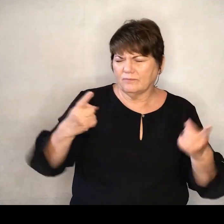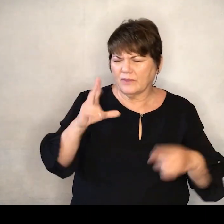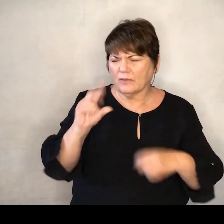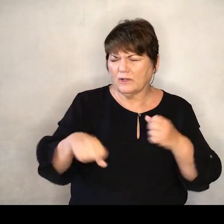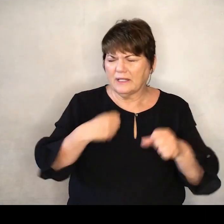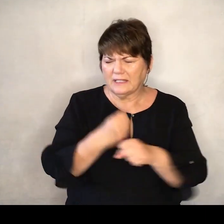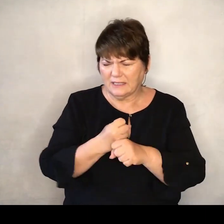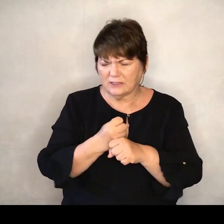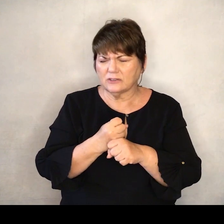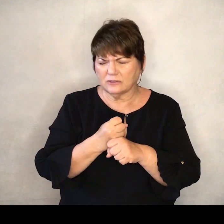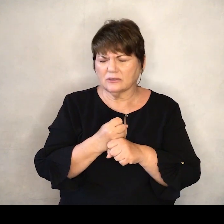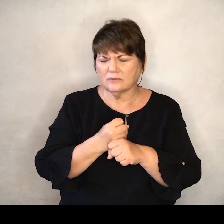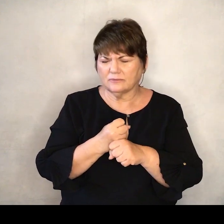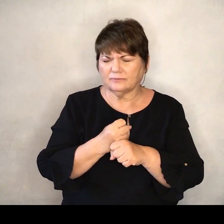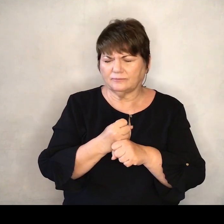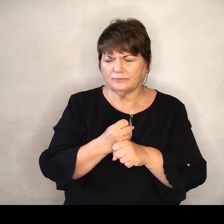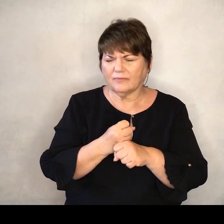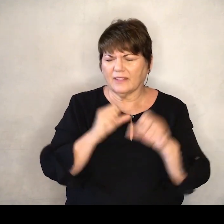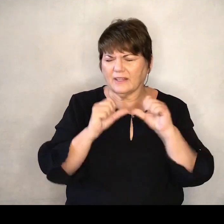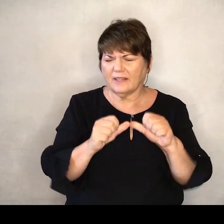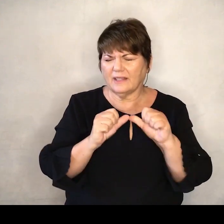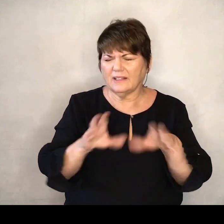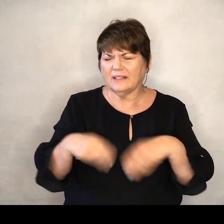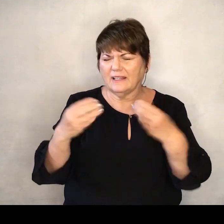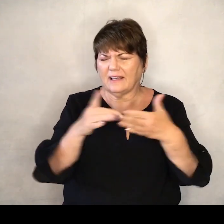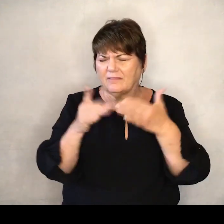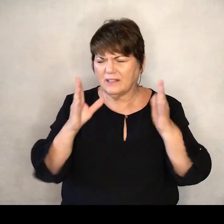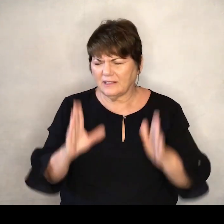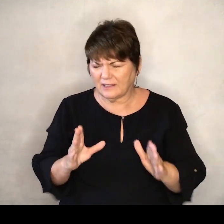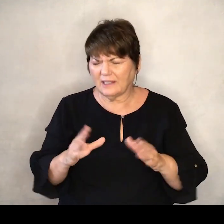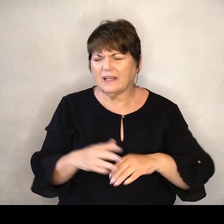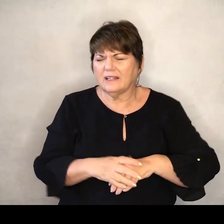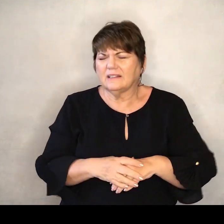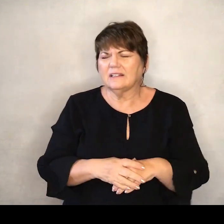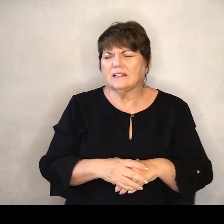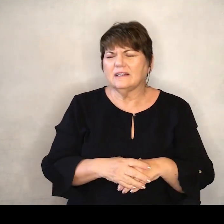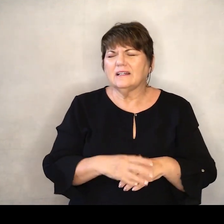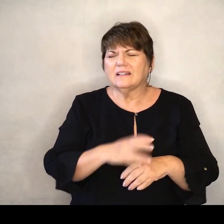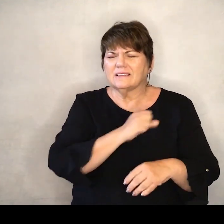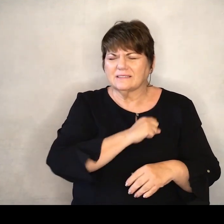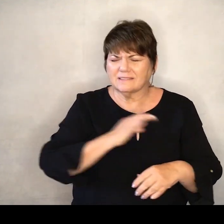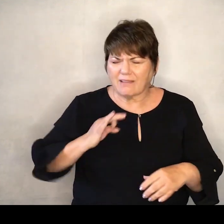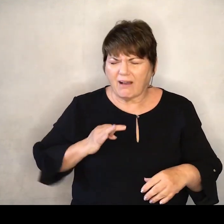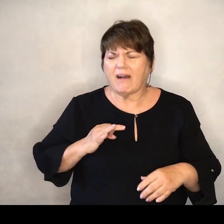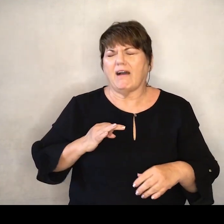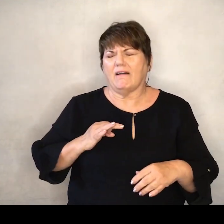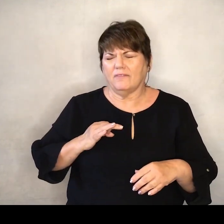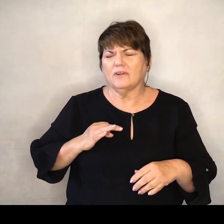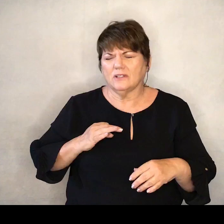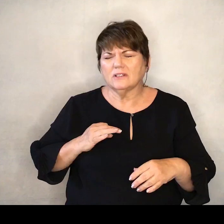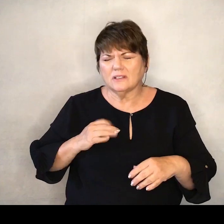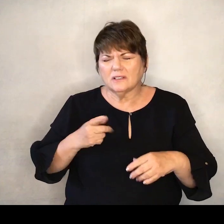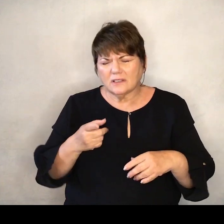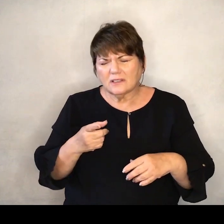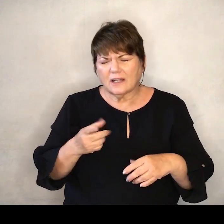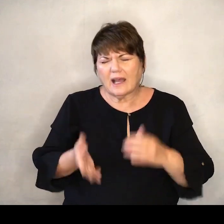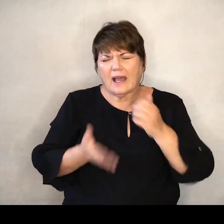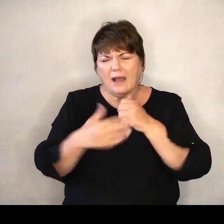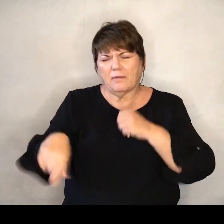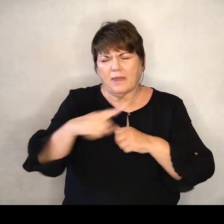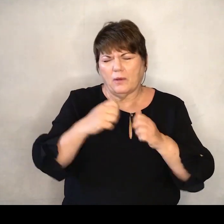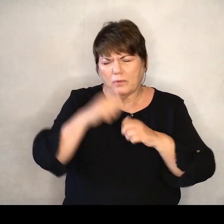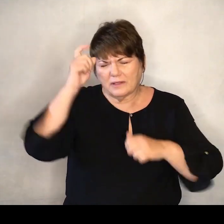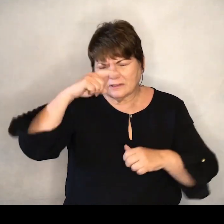years Continue to give the leaders, session, and staff Wisdom and direction As we continue to grow in our